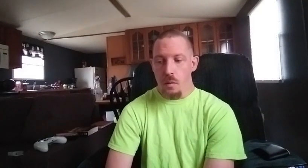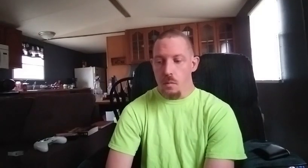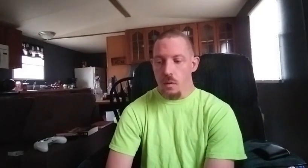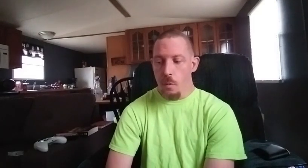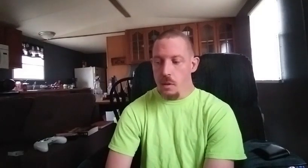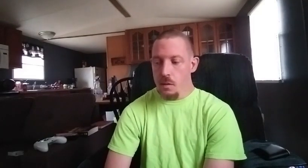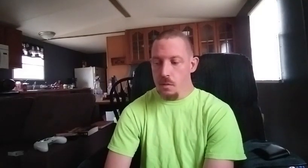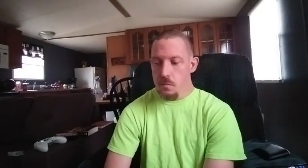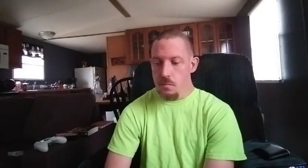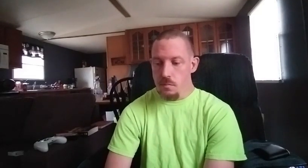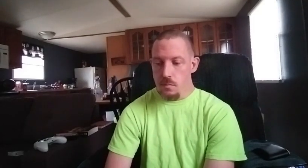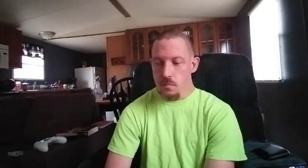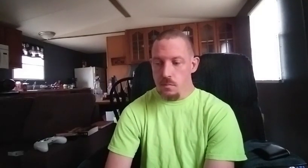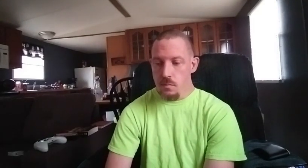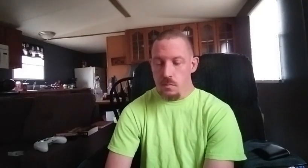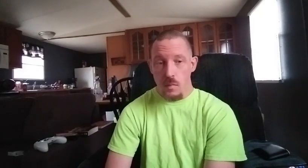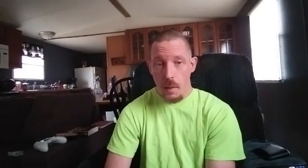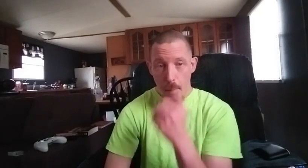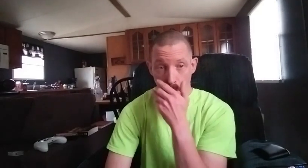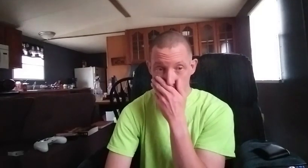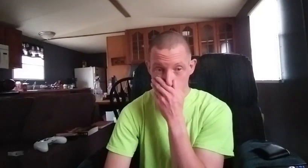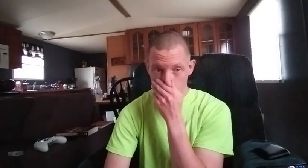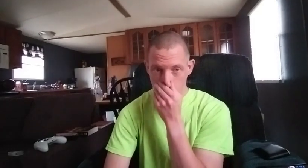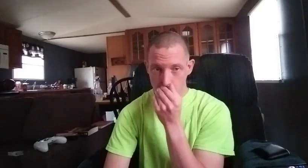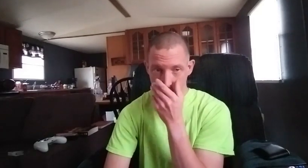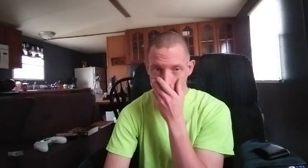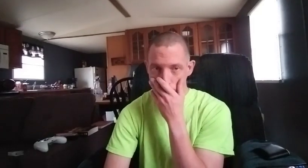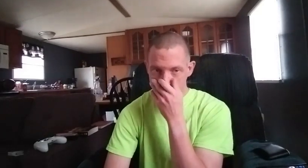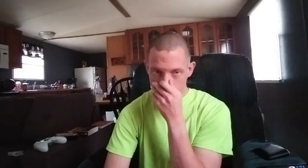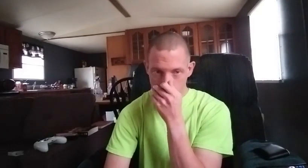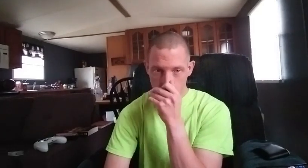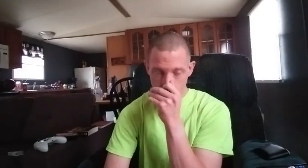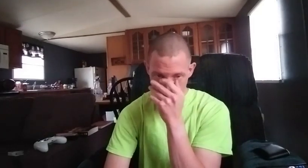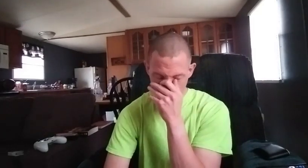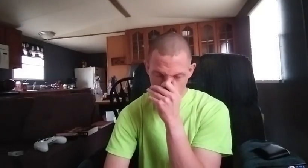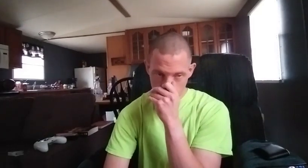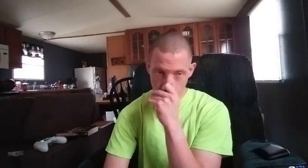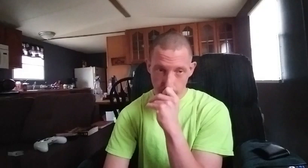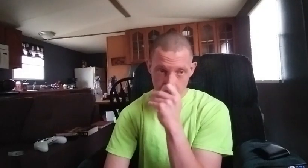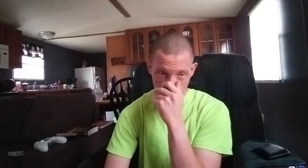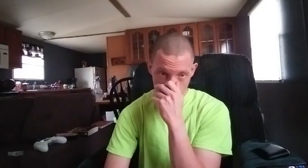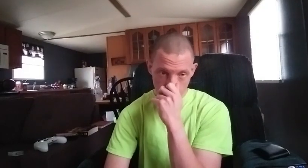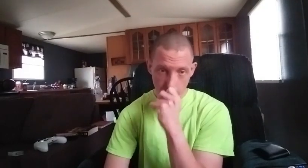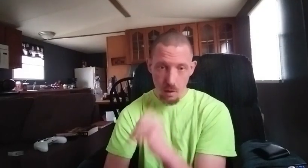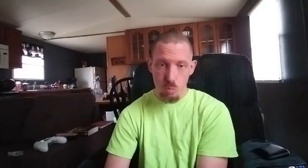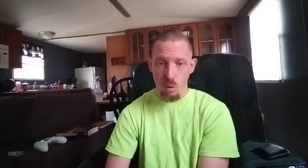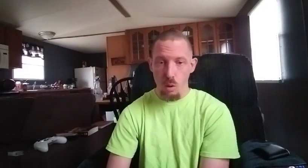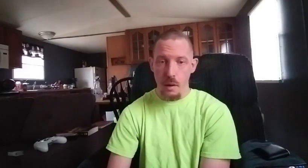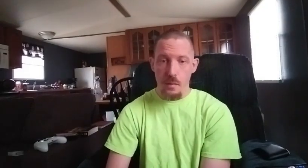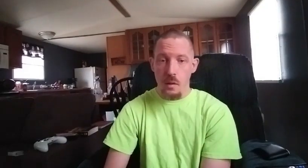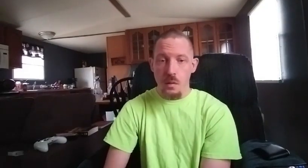i mean i'm still new to things and like i said i'm not no pro at things